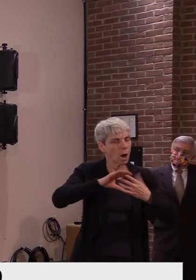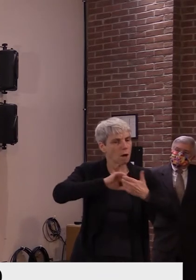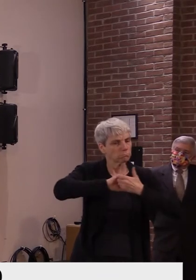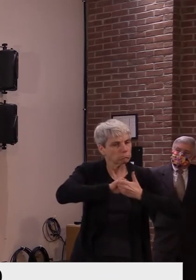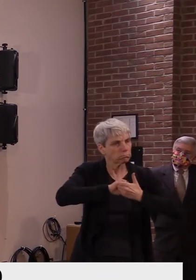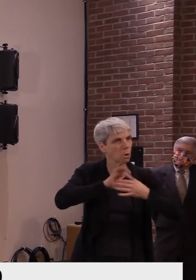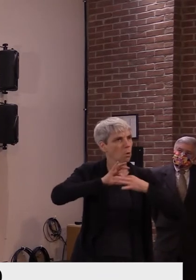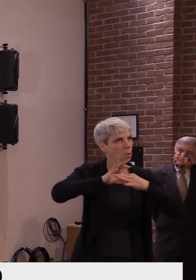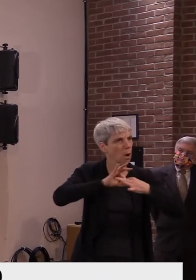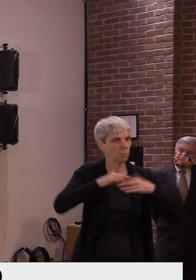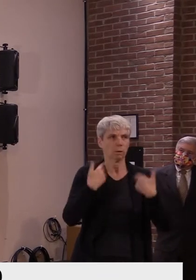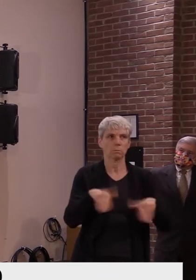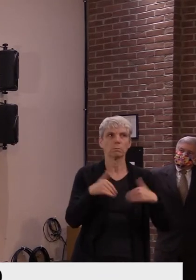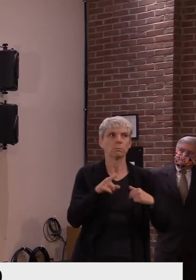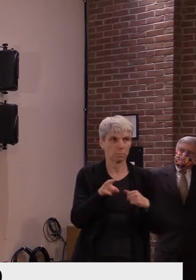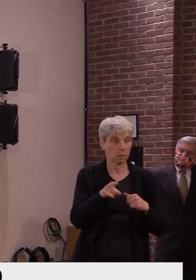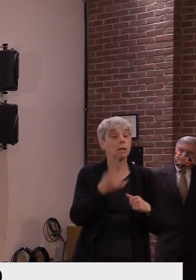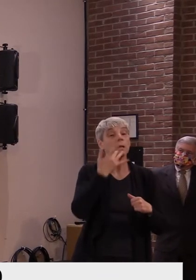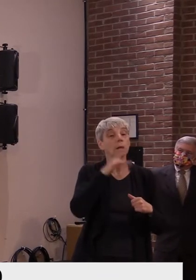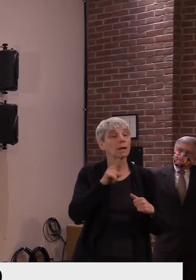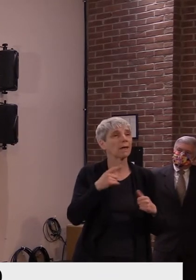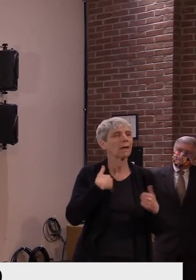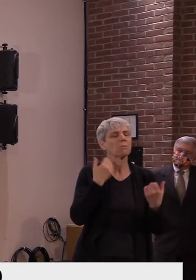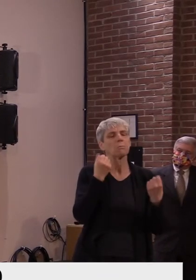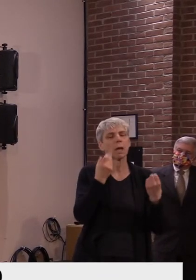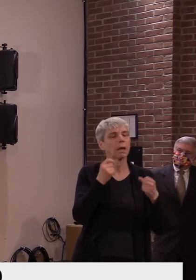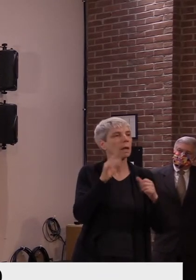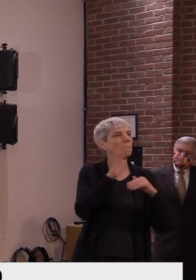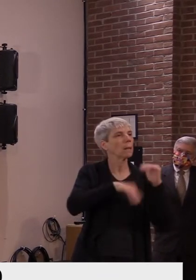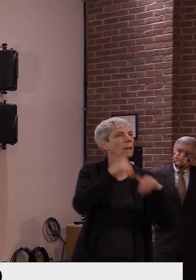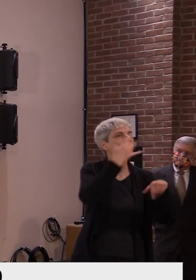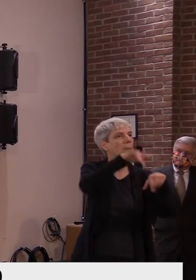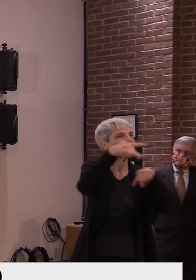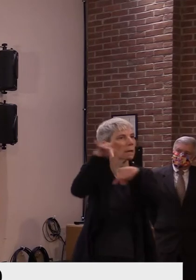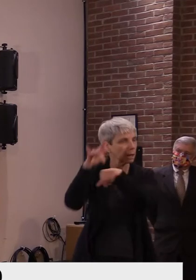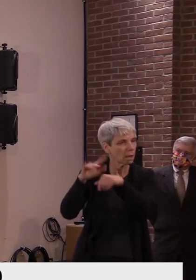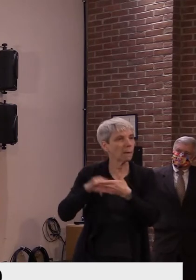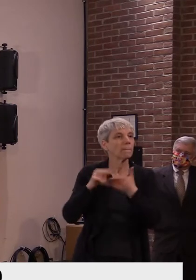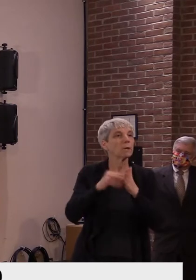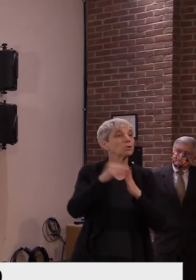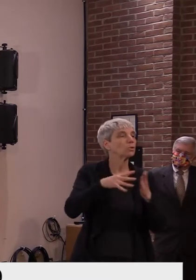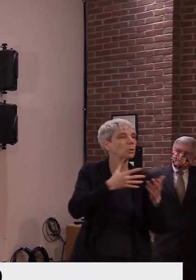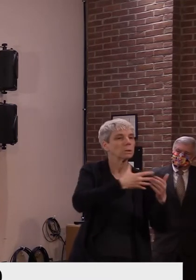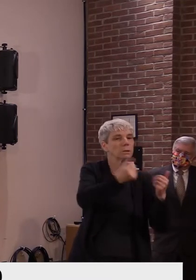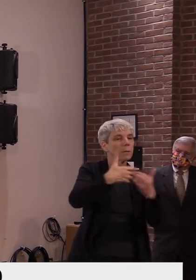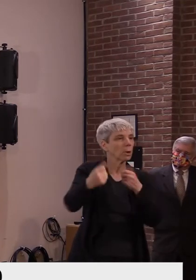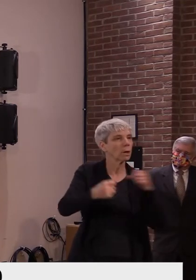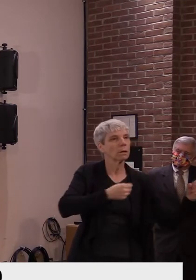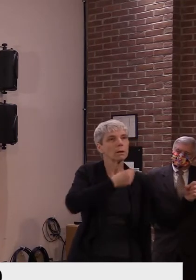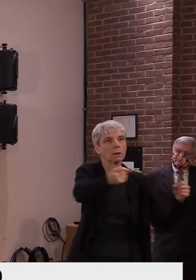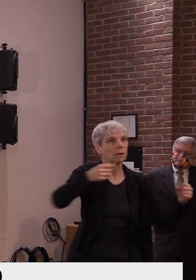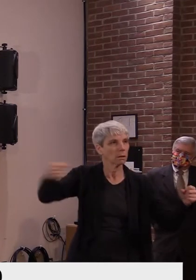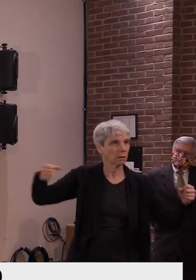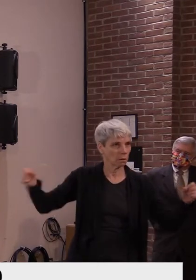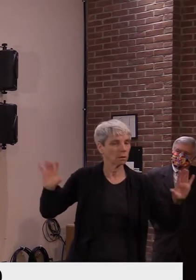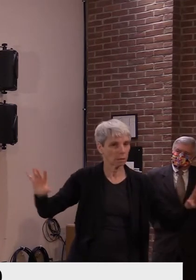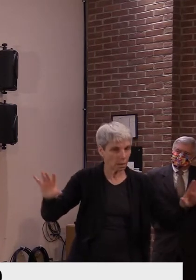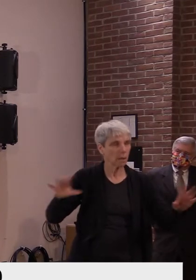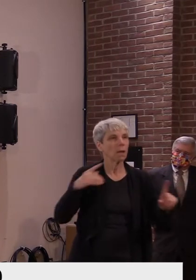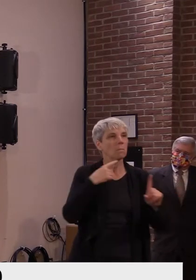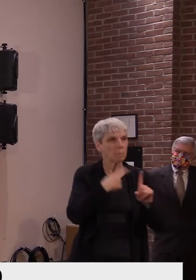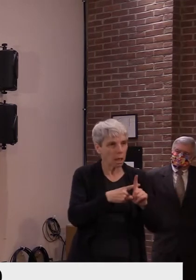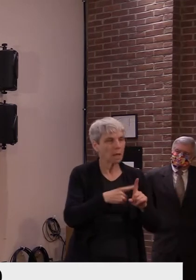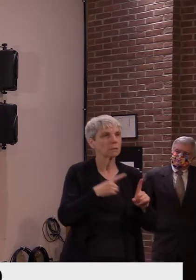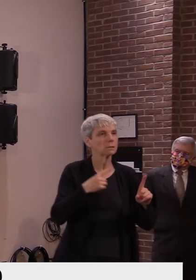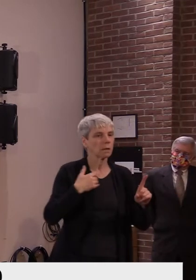they do have sufficient facilities to allow for isolation of cases and for quarantine of contacts. Um,